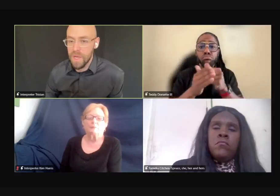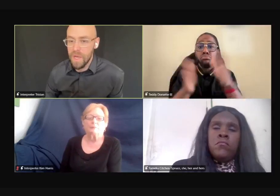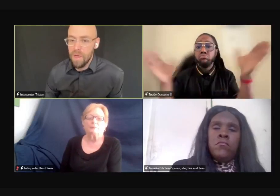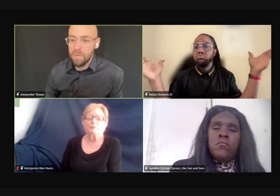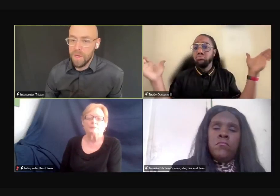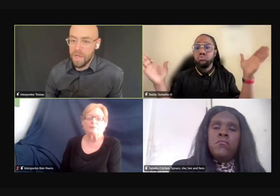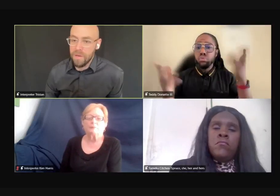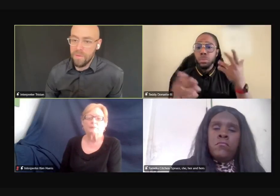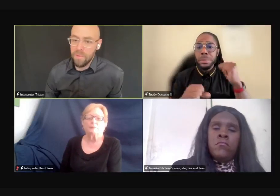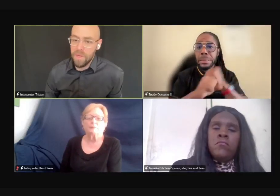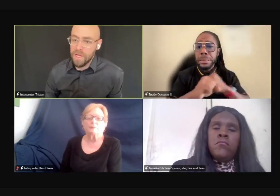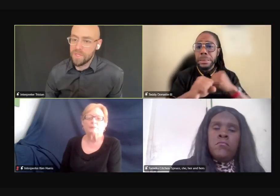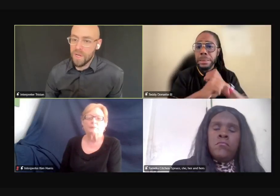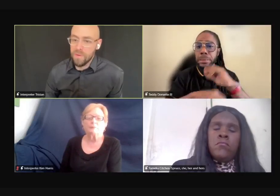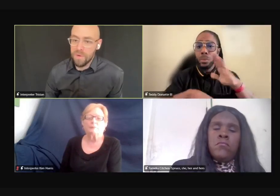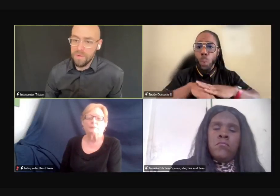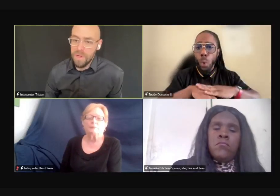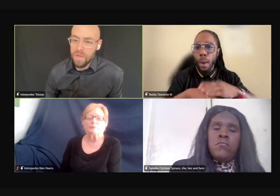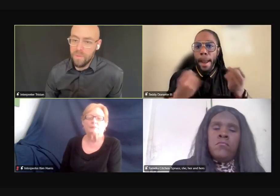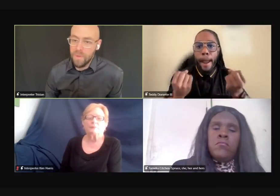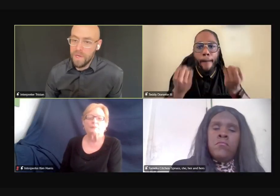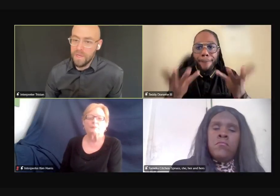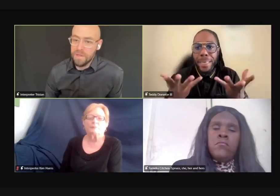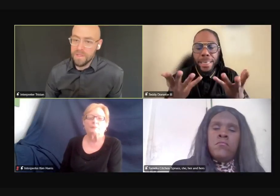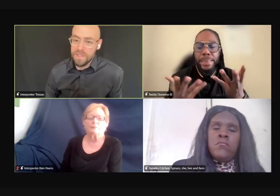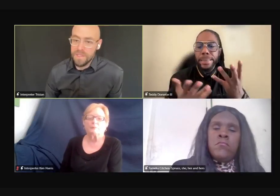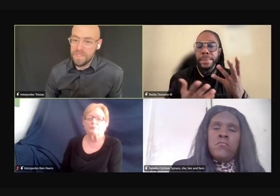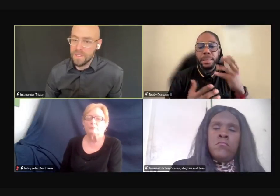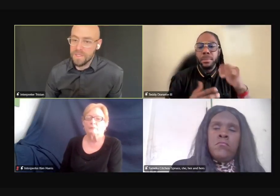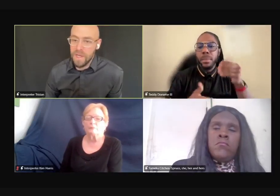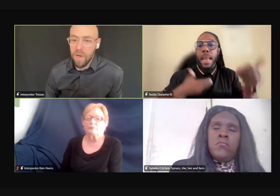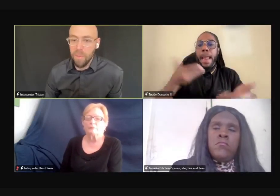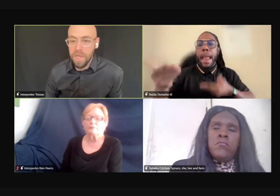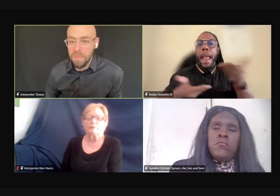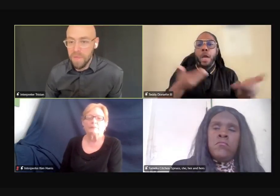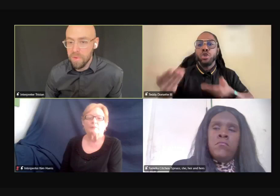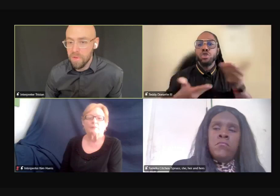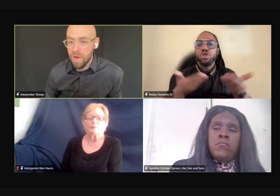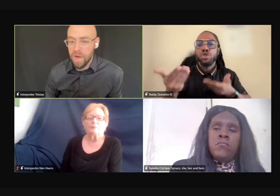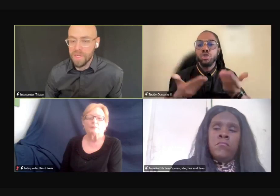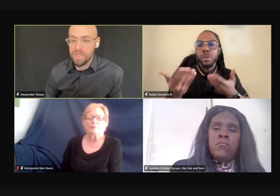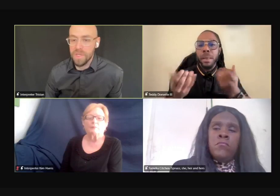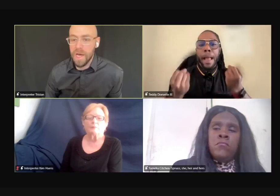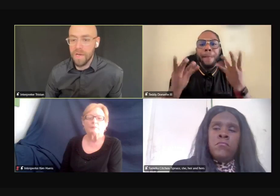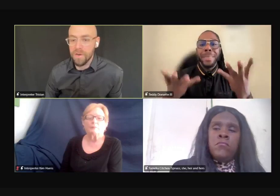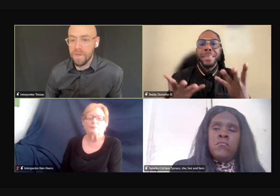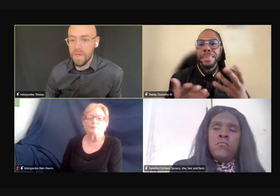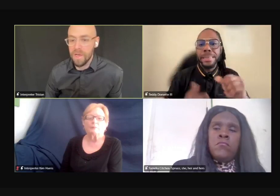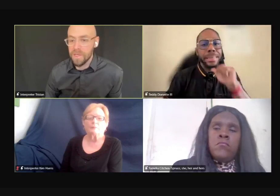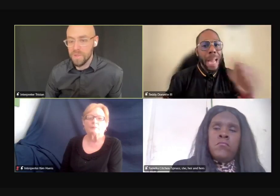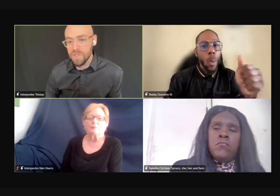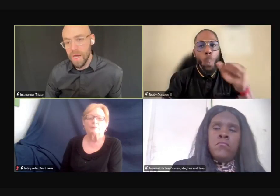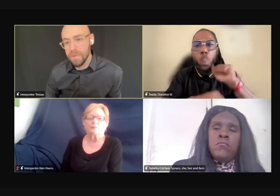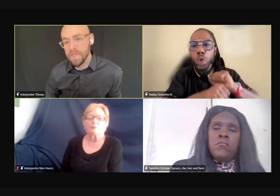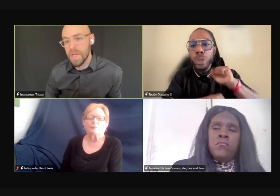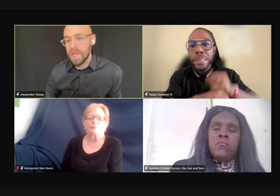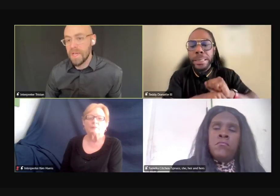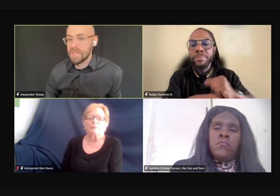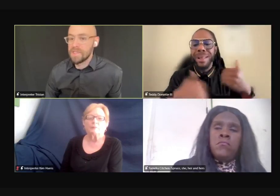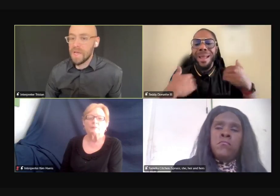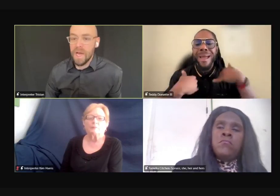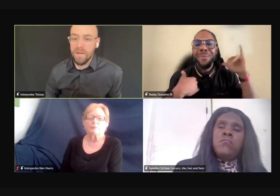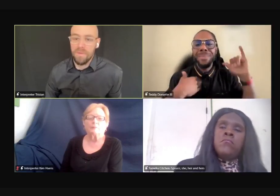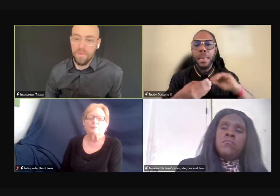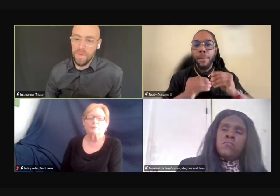individuals. But in general, we, the statistics on how many people are actually hired into jobs